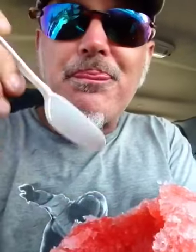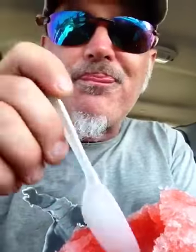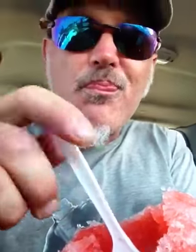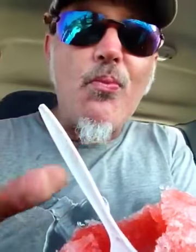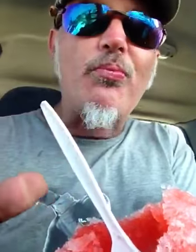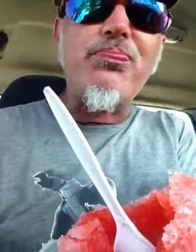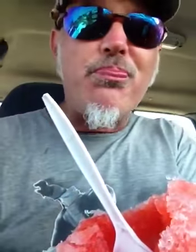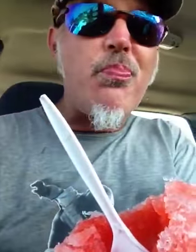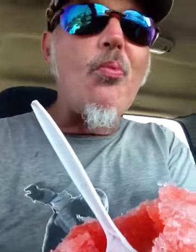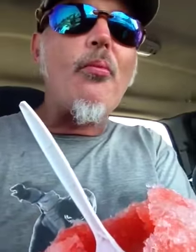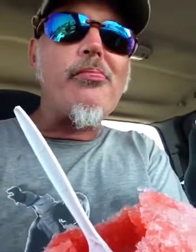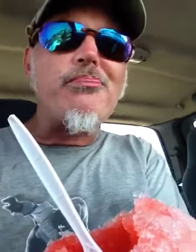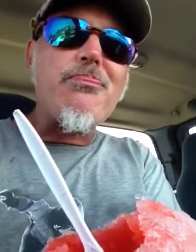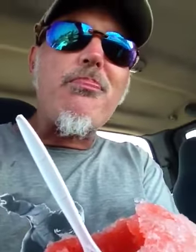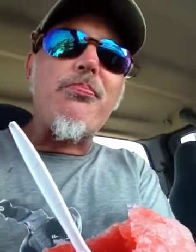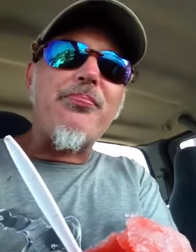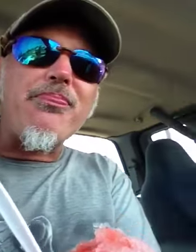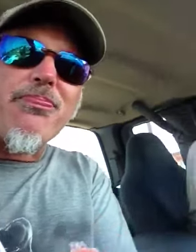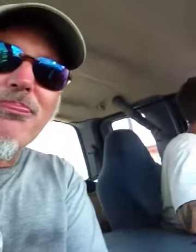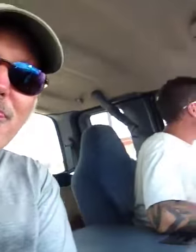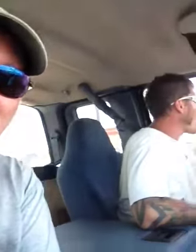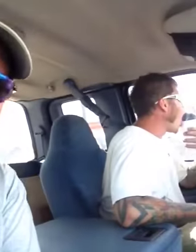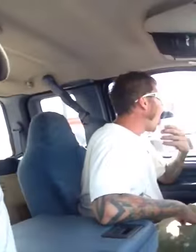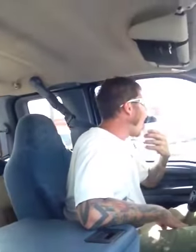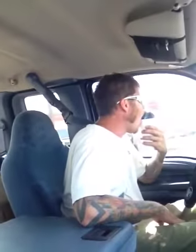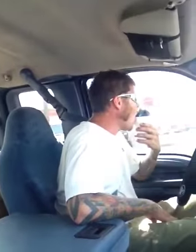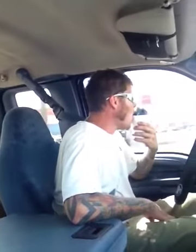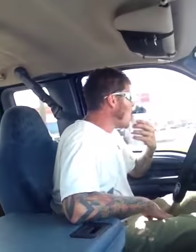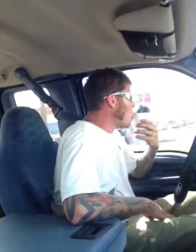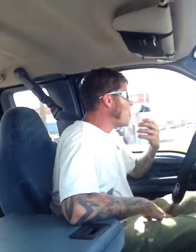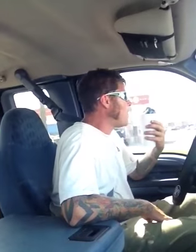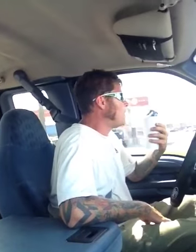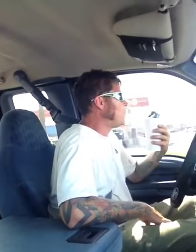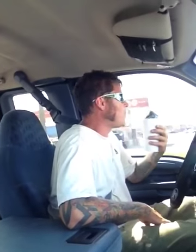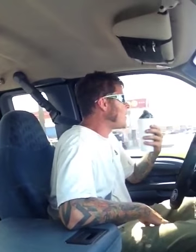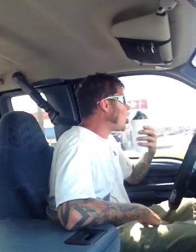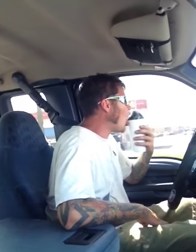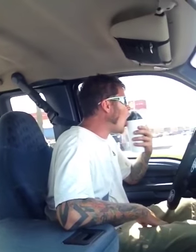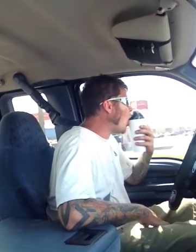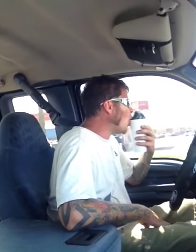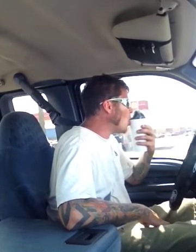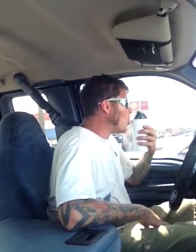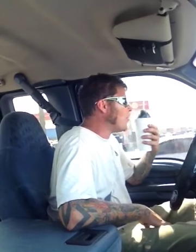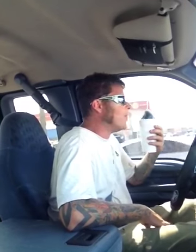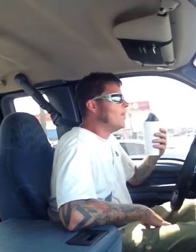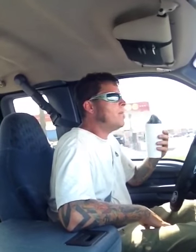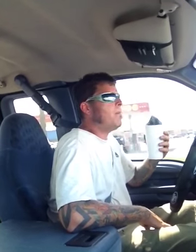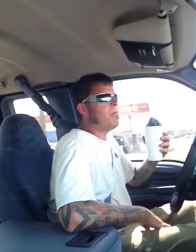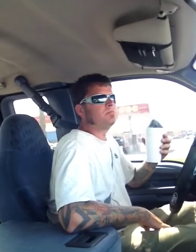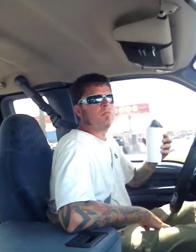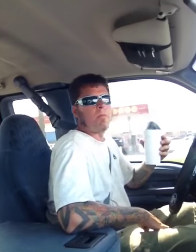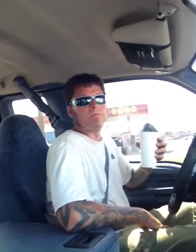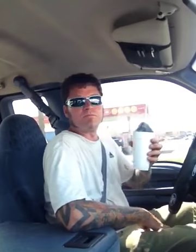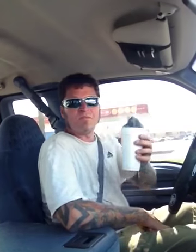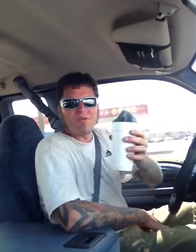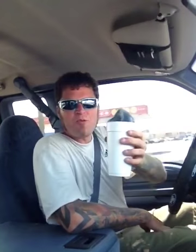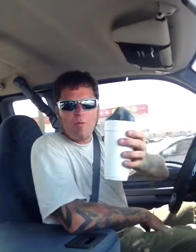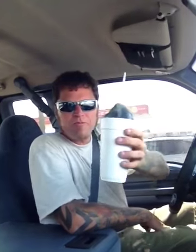for you, I'll never be the same, I